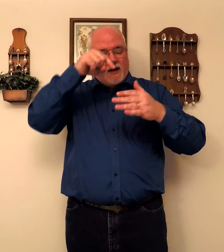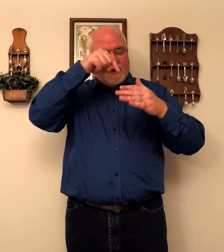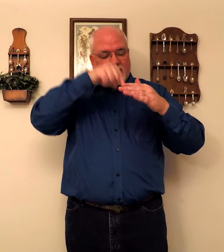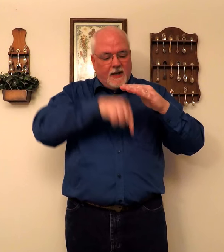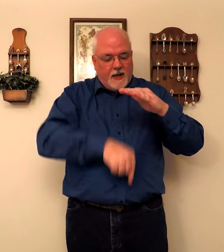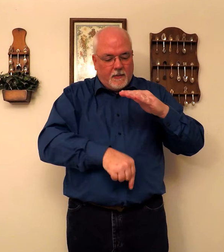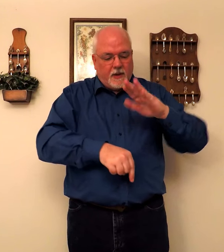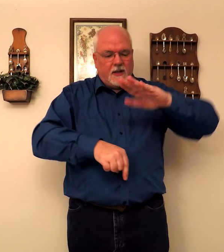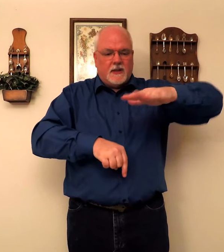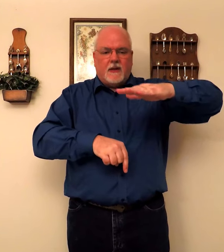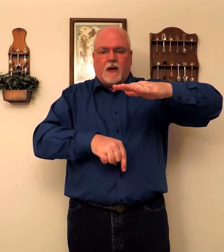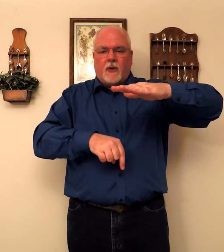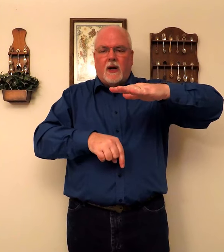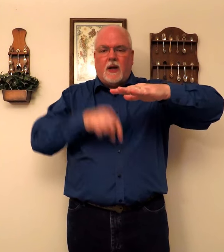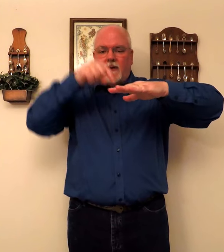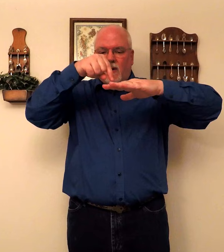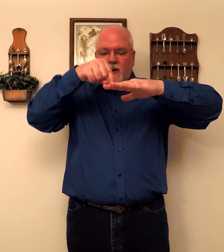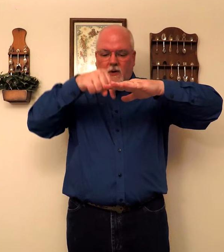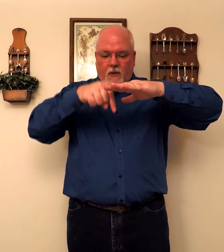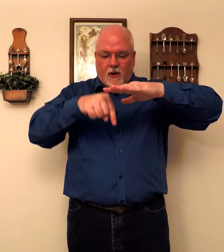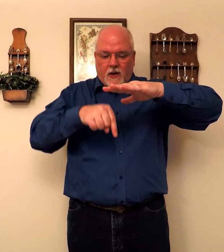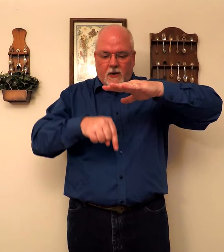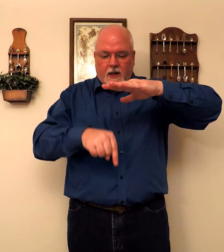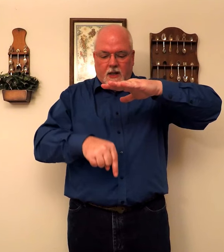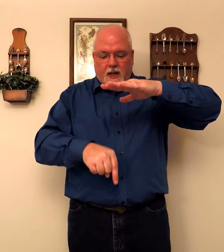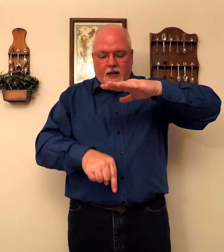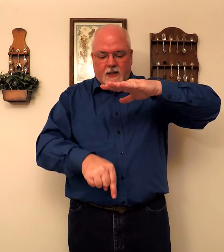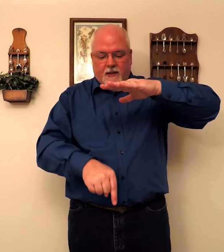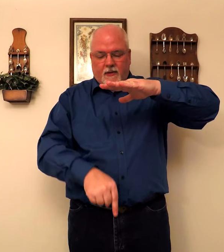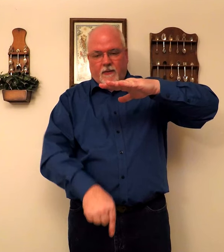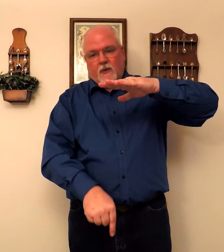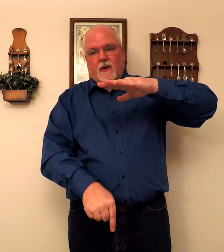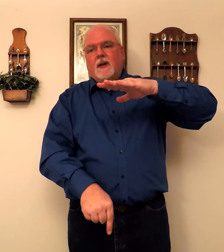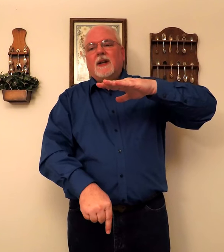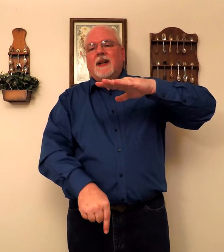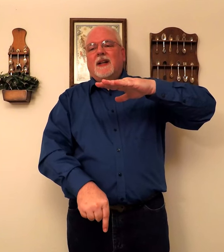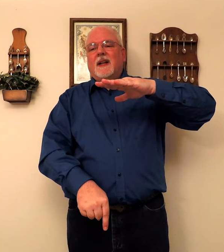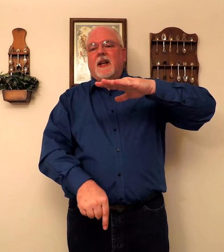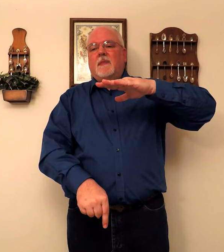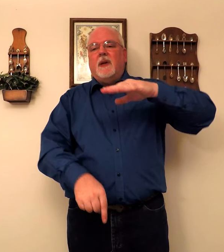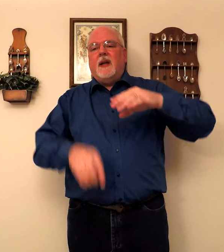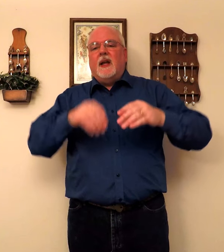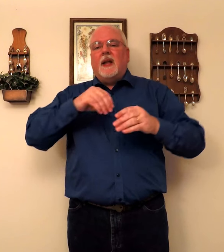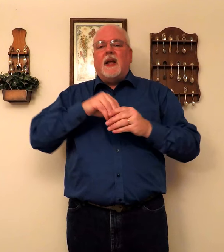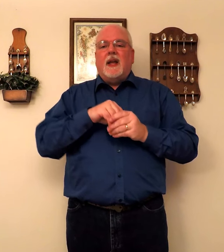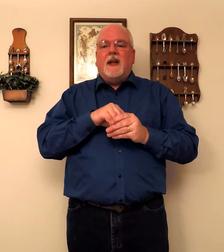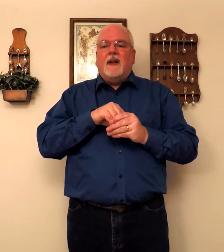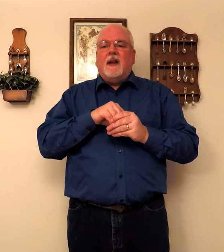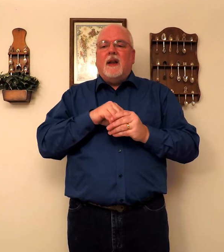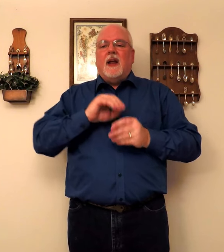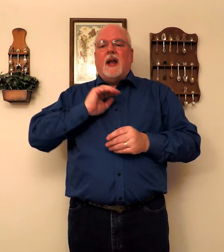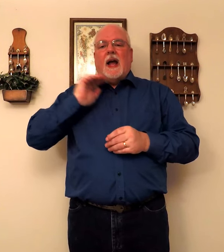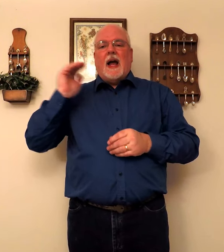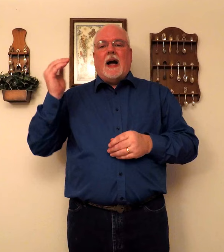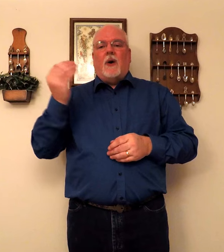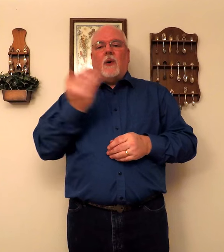Deep. This is in one brown level. We're going to go down to the 87th floor. Deep in our.